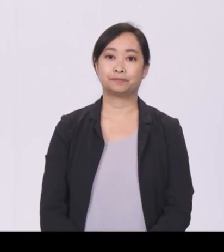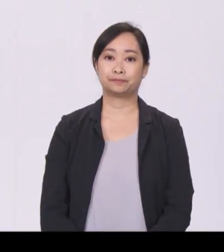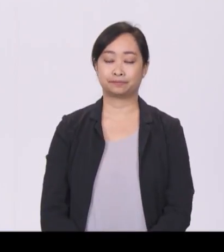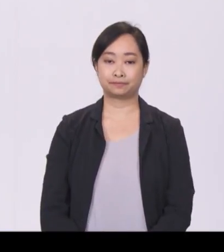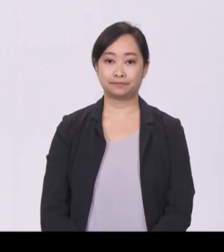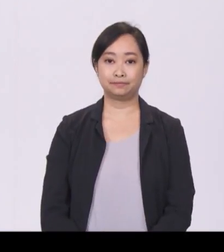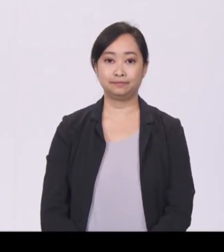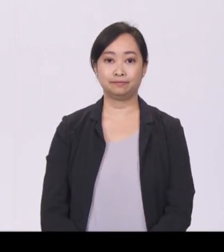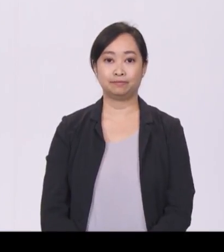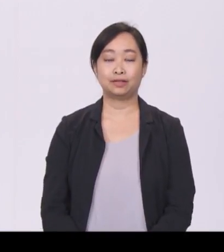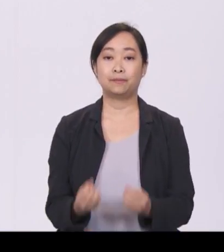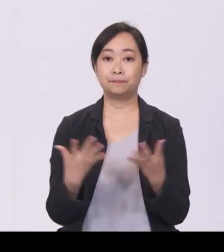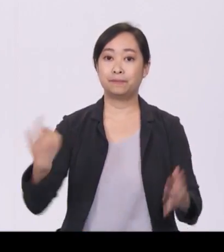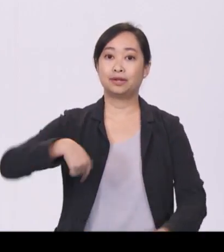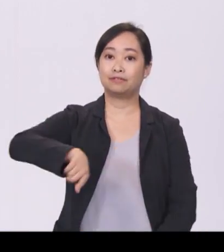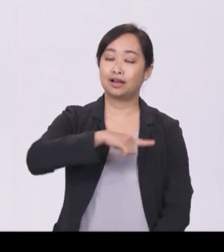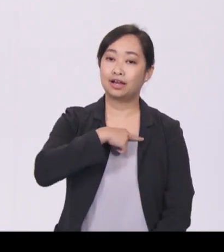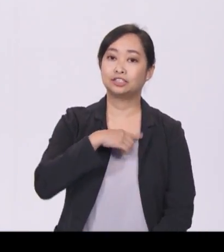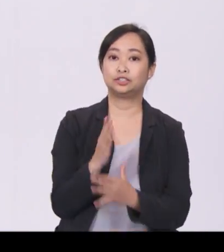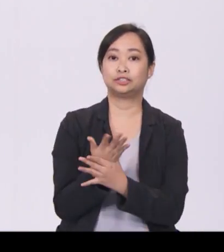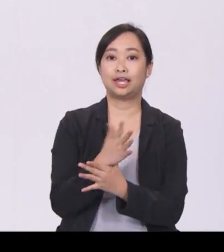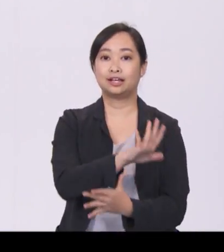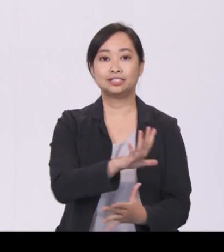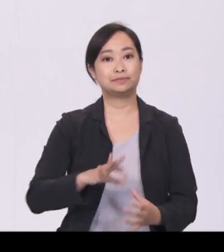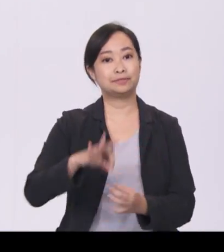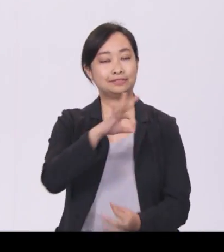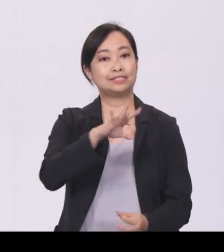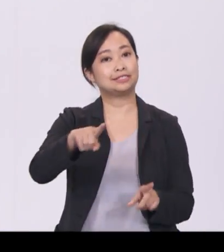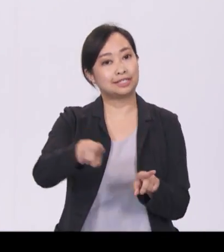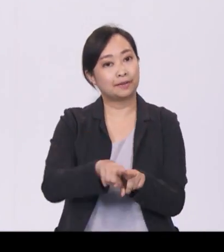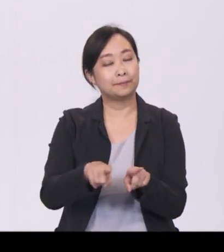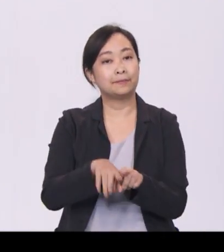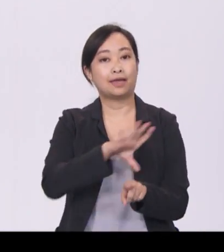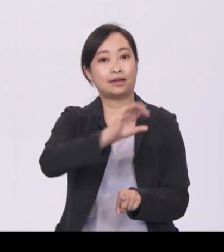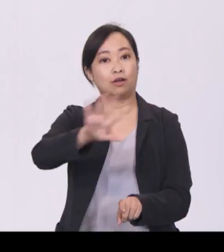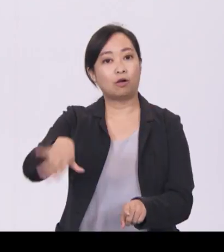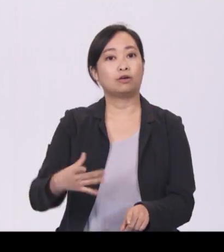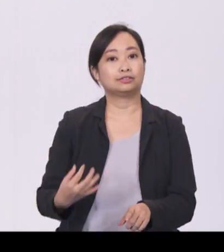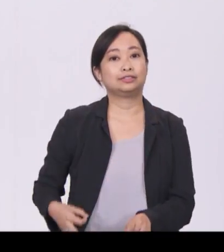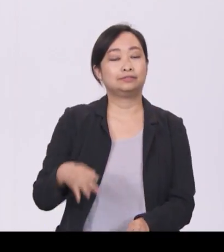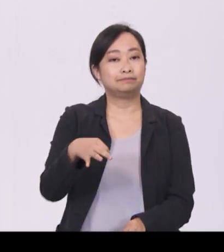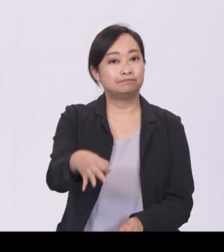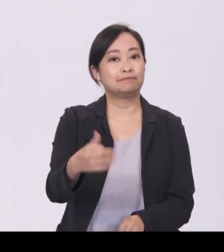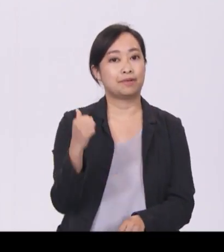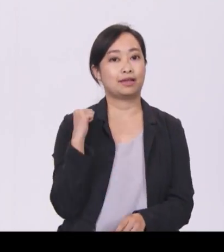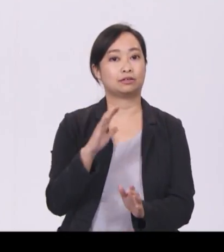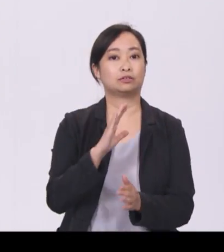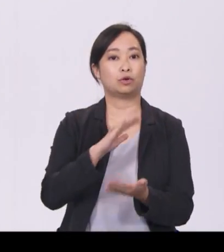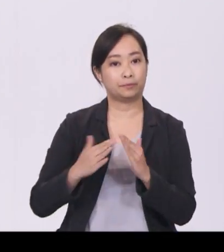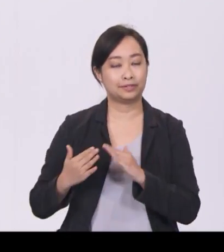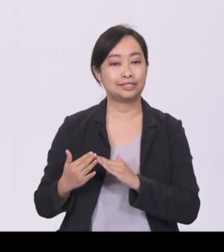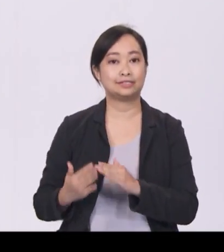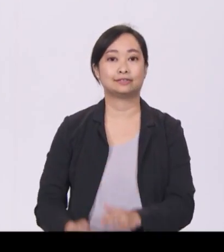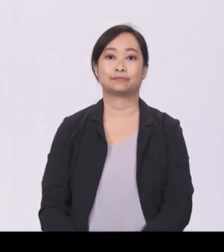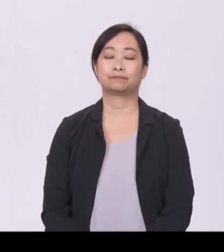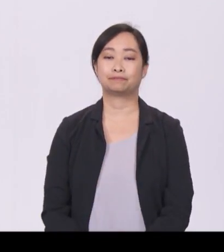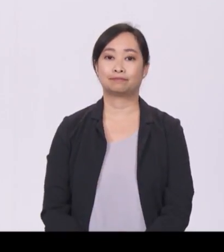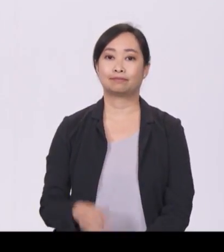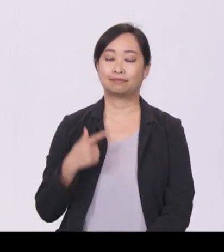Many of us share Madam Padma's spirit and are actively giving back to the community. I am heartened that over the